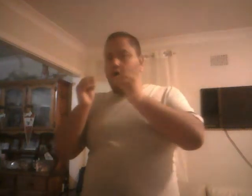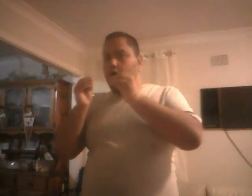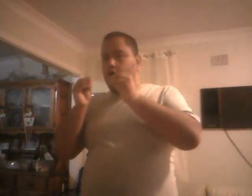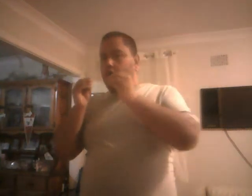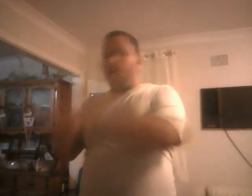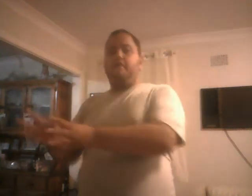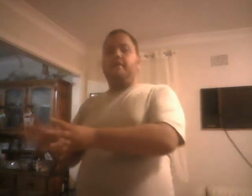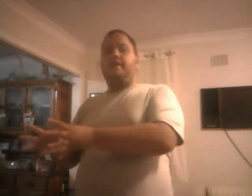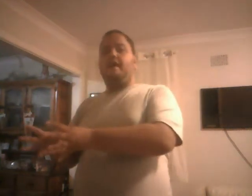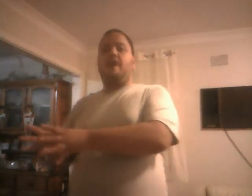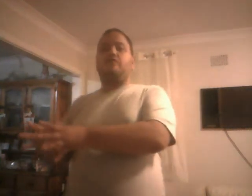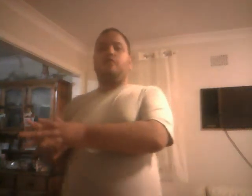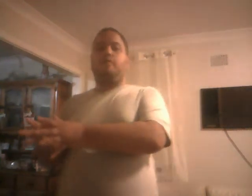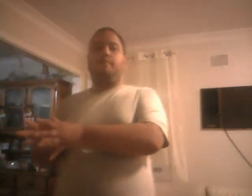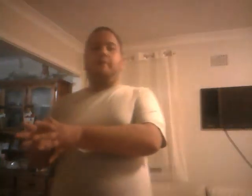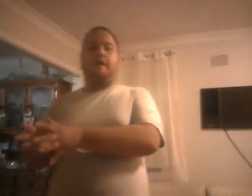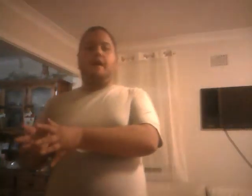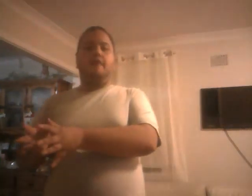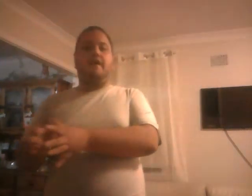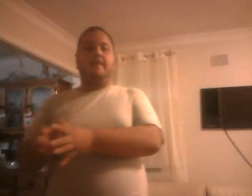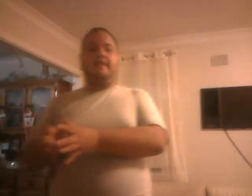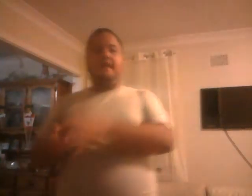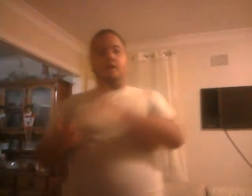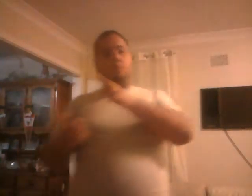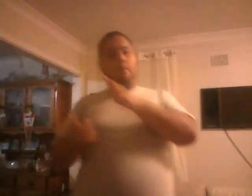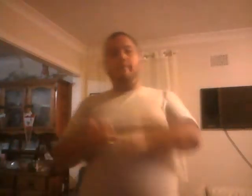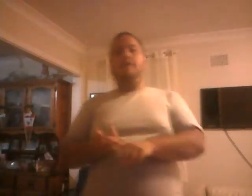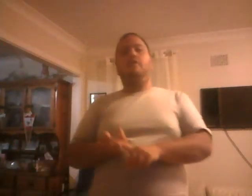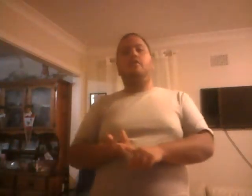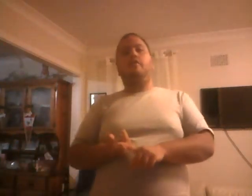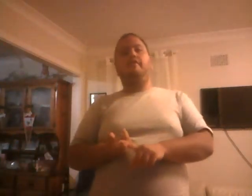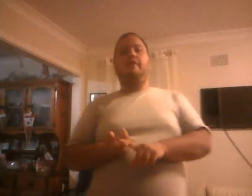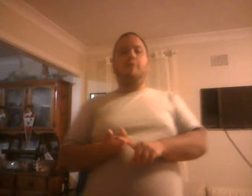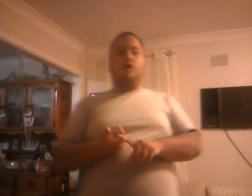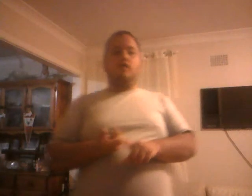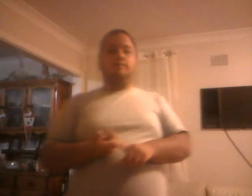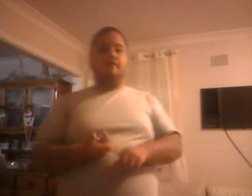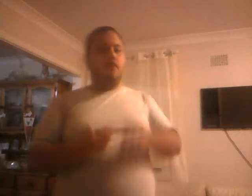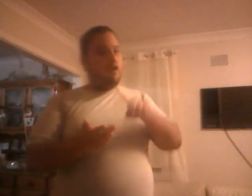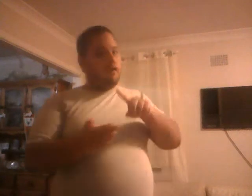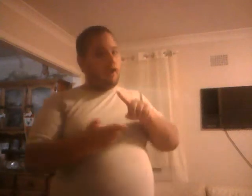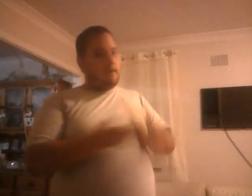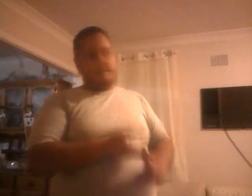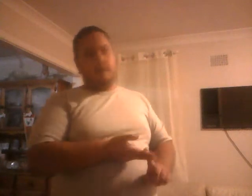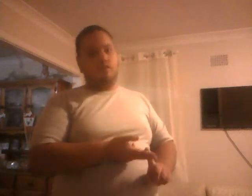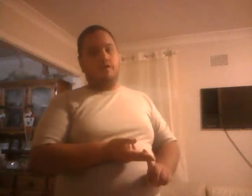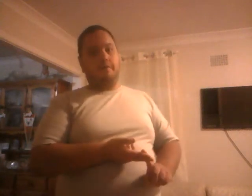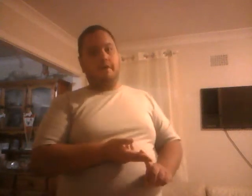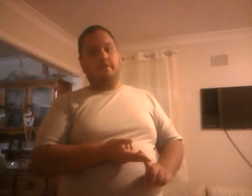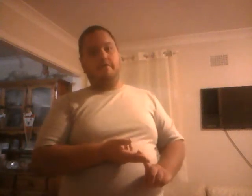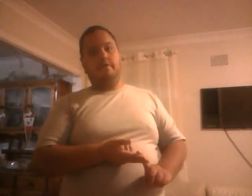over the actual, over the women female cosplayers or the homosexual cosplayers